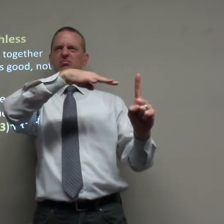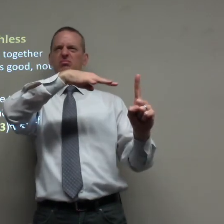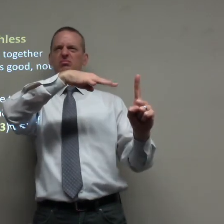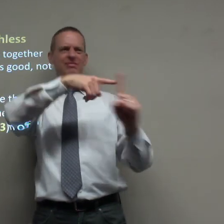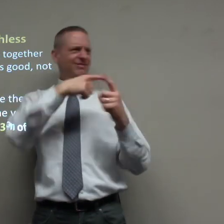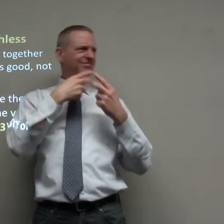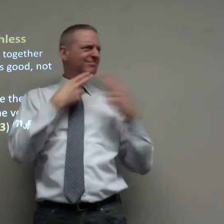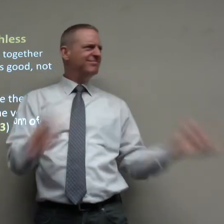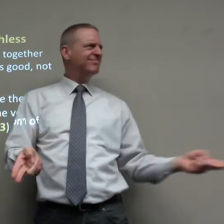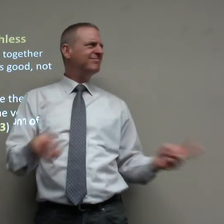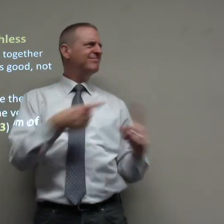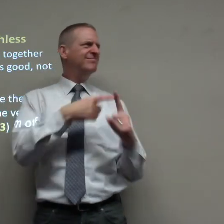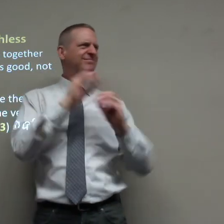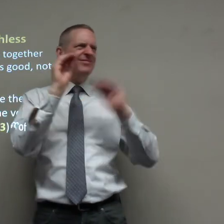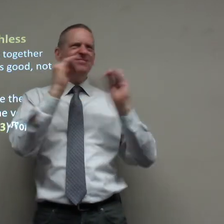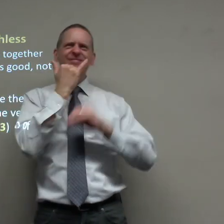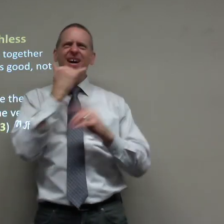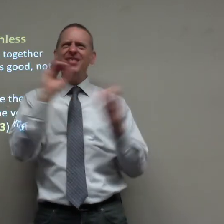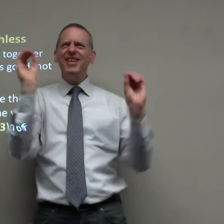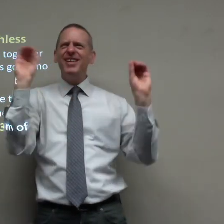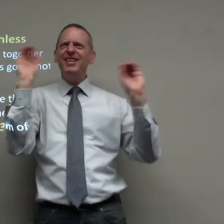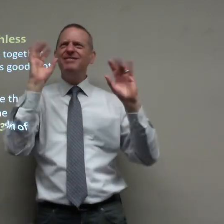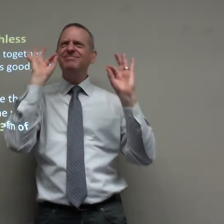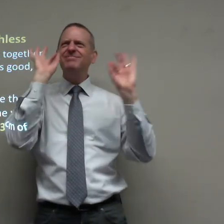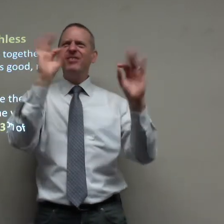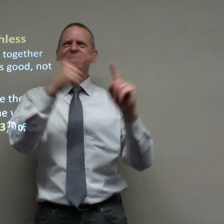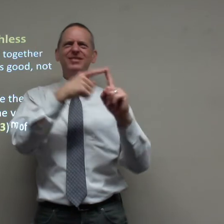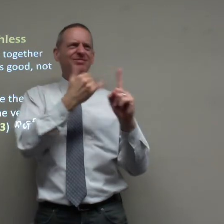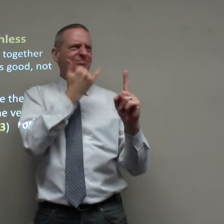they'll look down on this person even though this person did nothing wrong